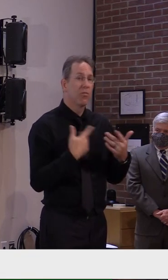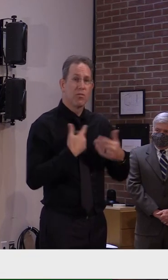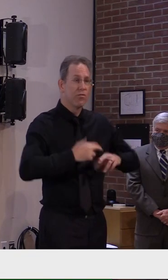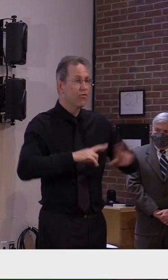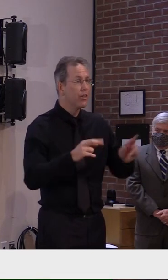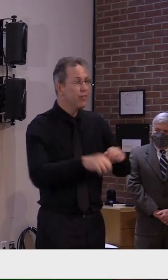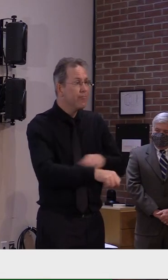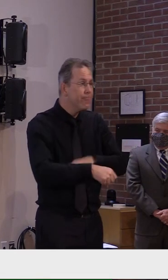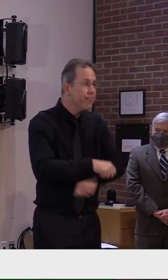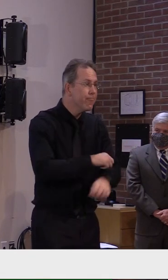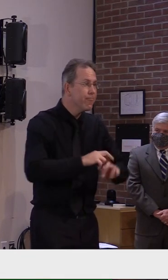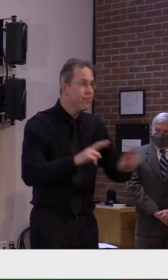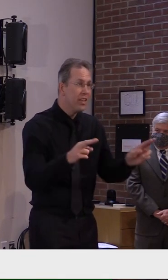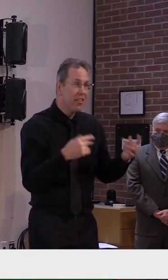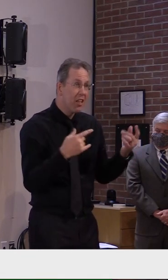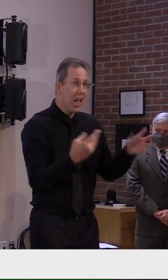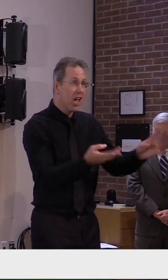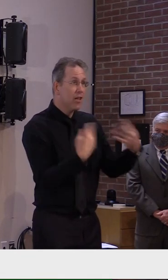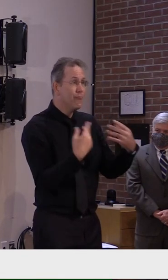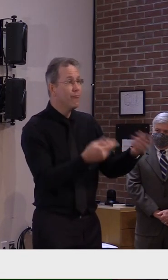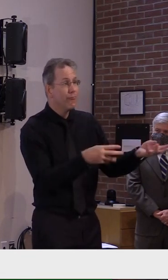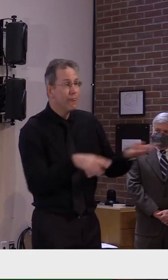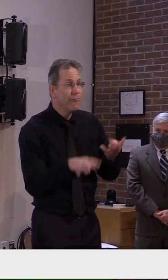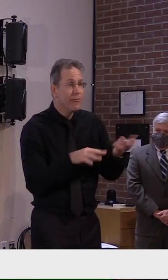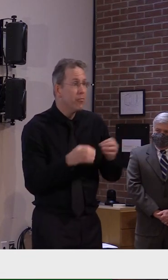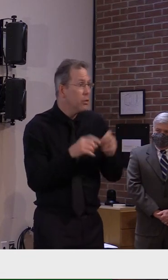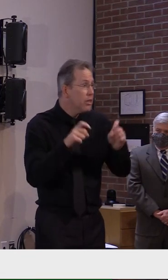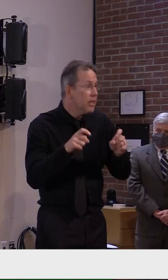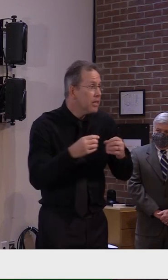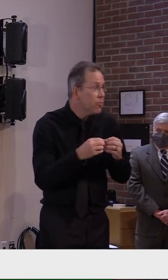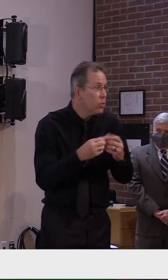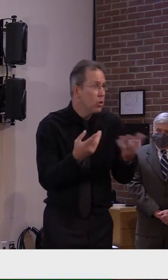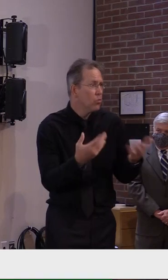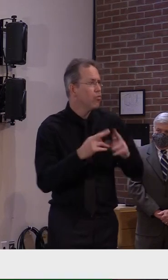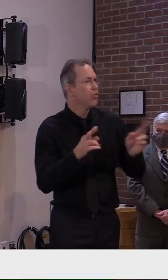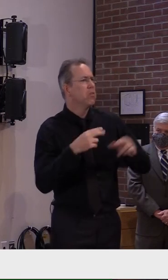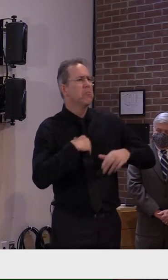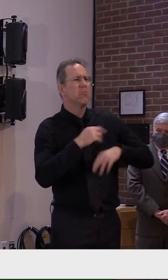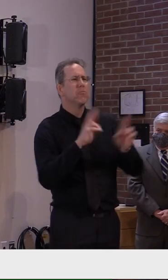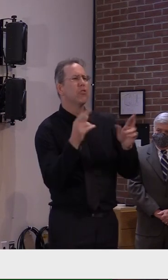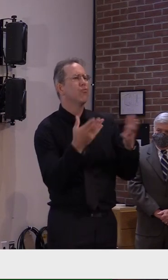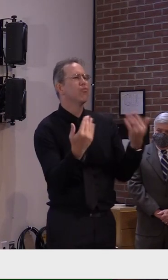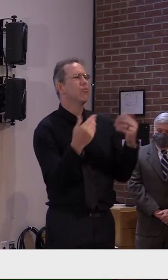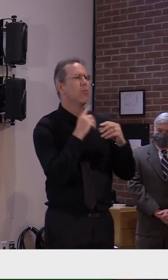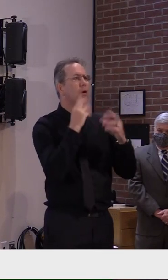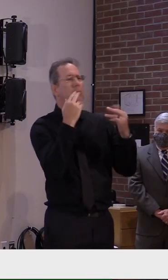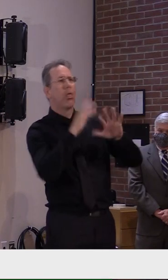provide for Vermonters over the next couple of months, so regardless of what happens.